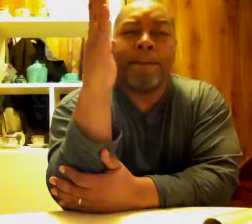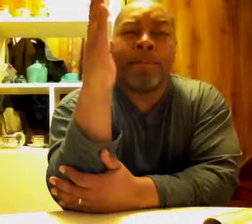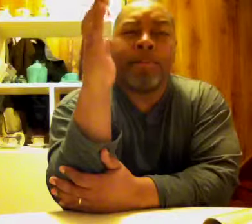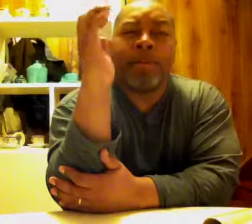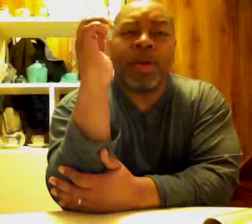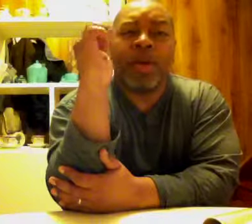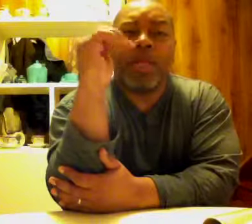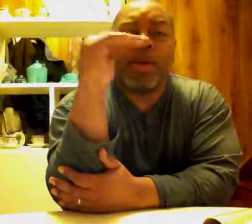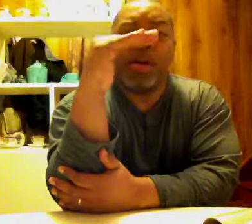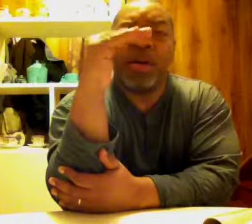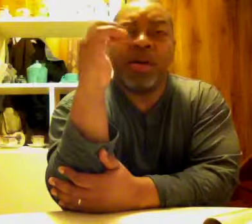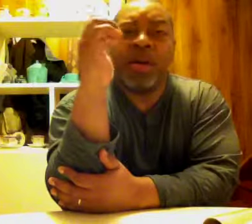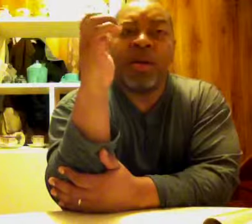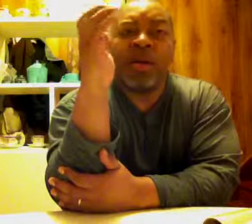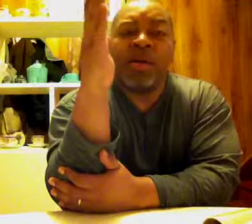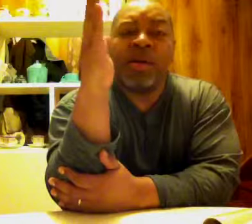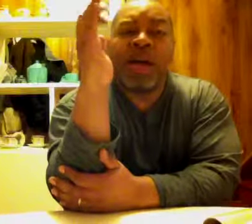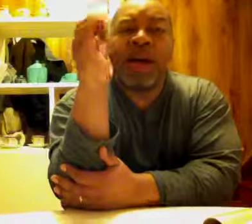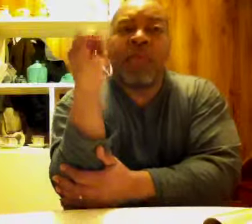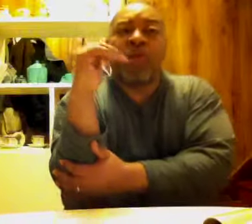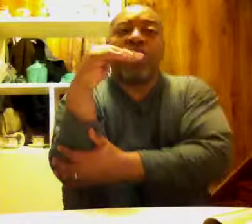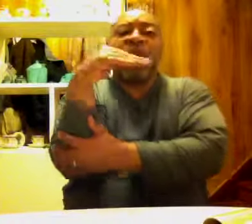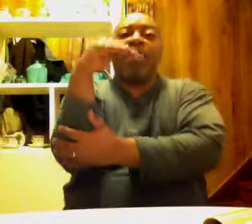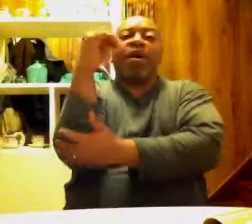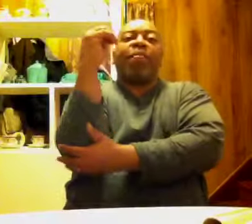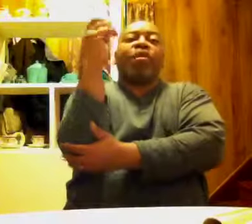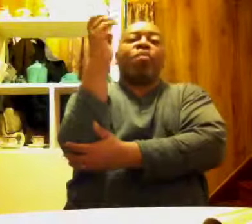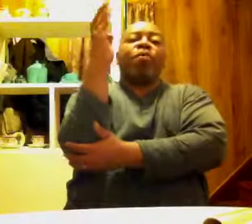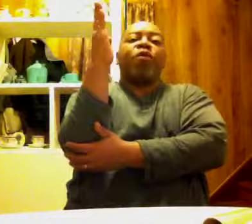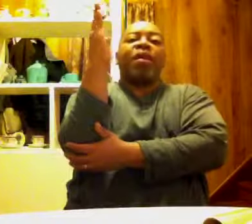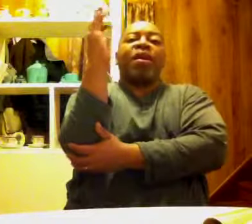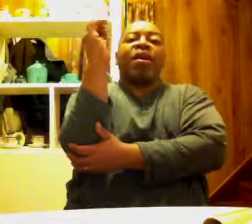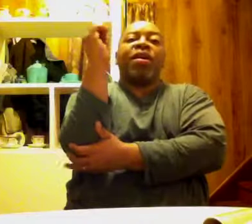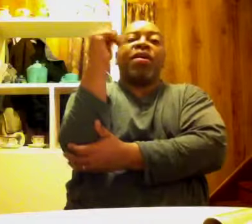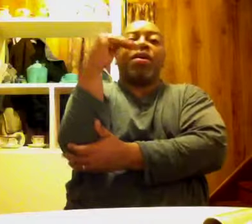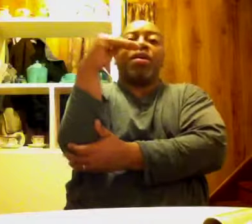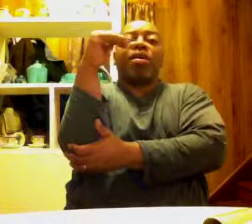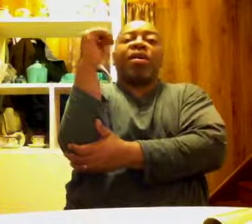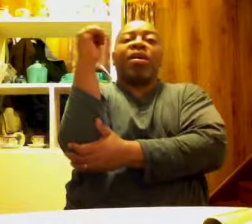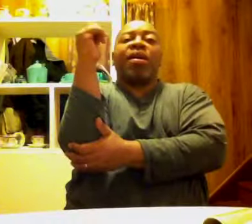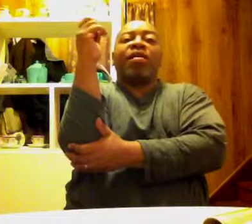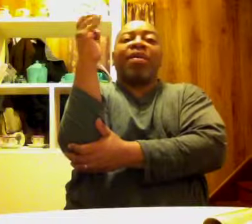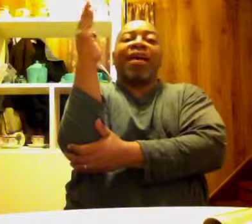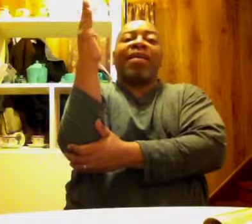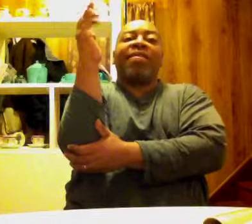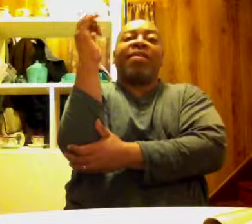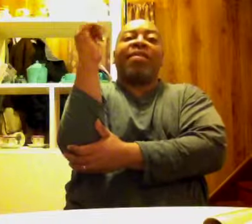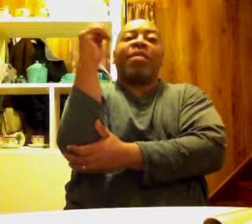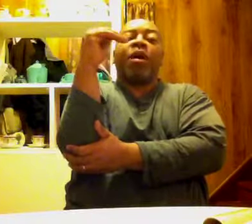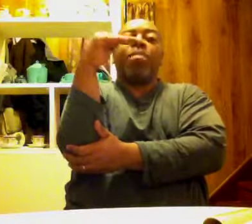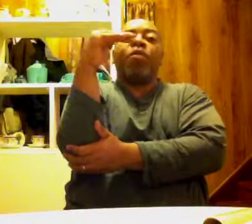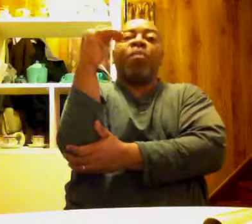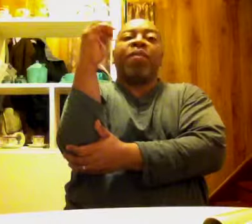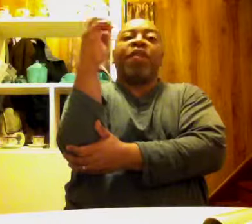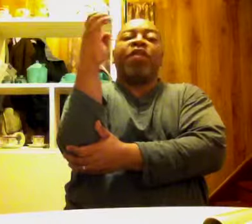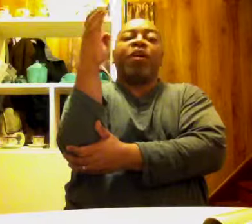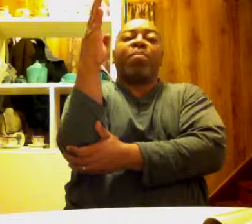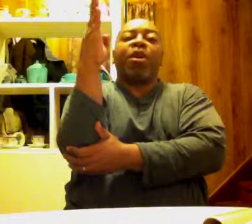down, up, and what's great about this movement here is that this is some, a movement that you can pretty